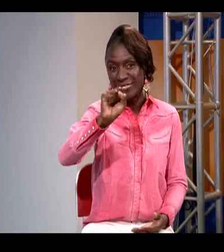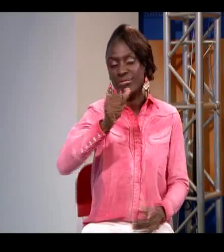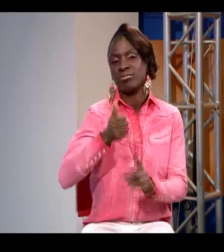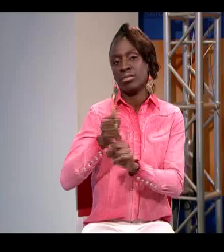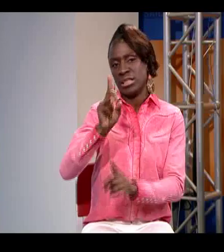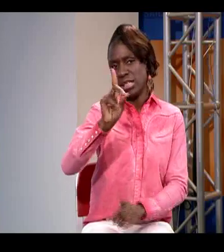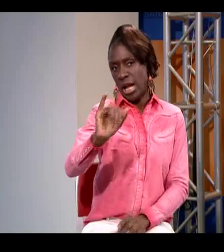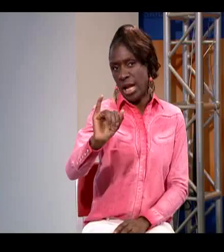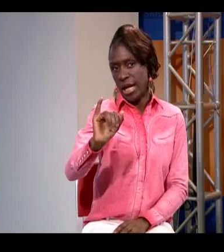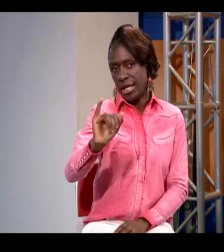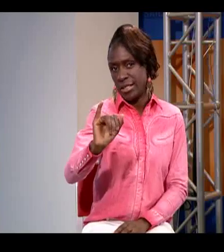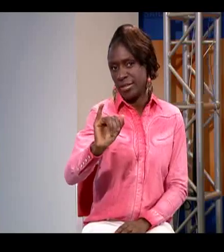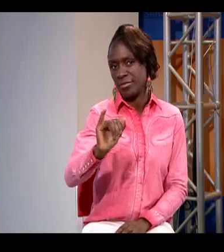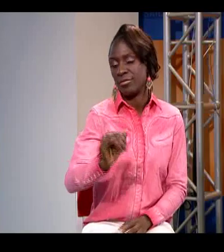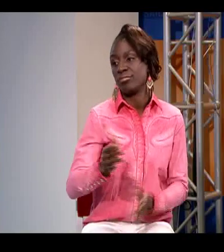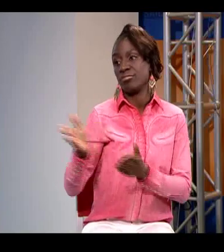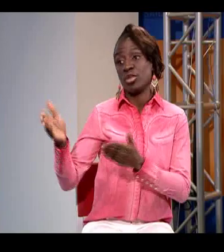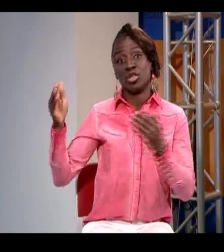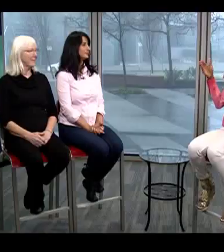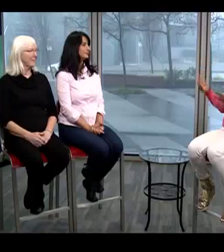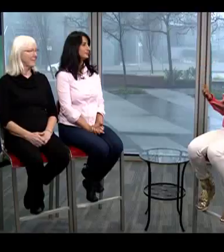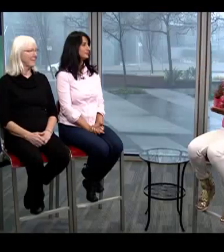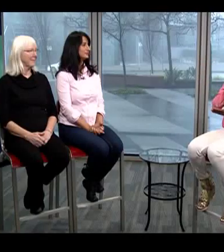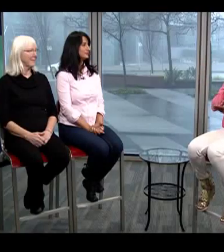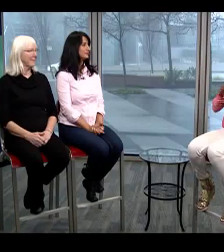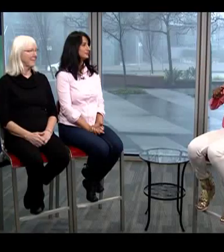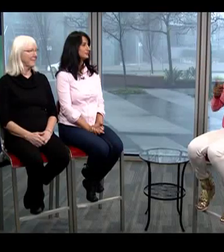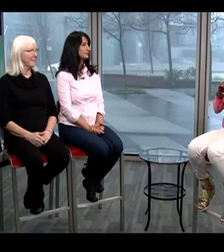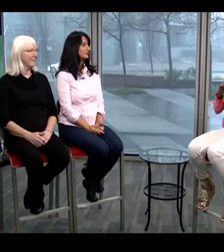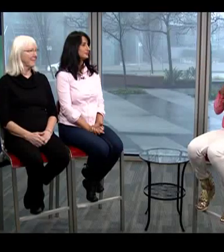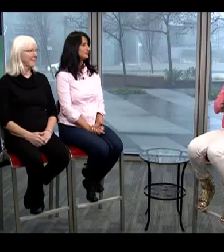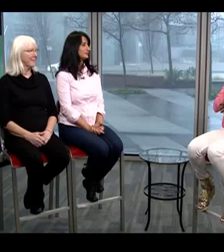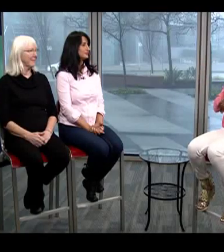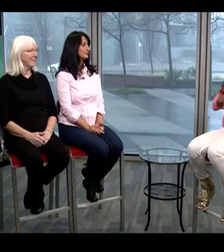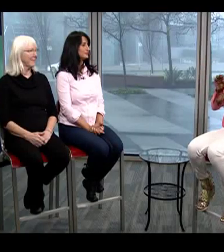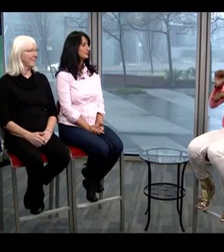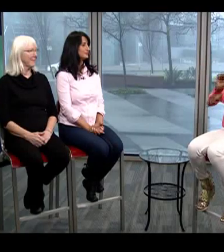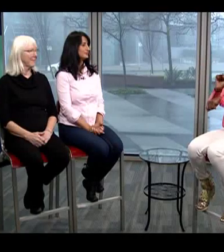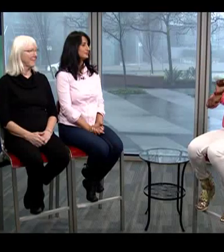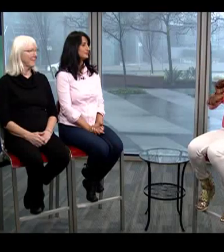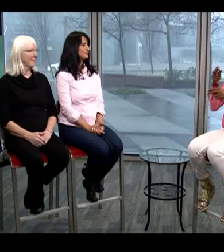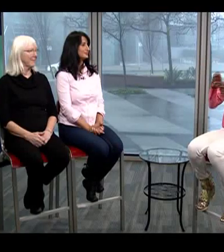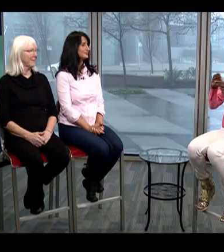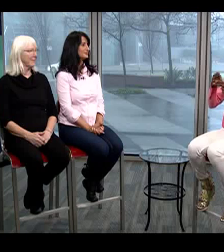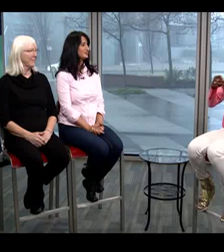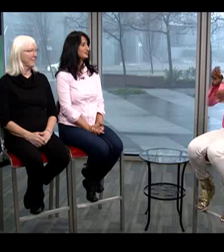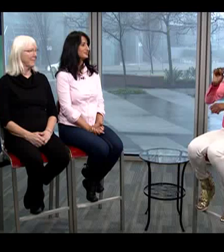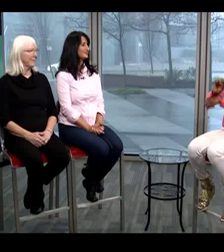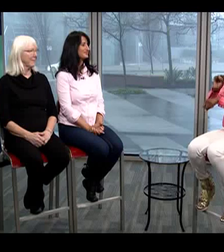who is our Deaf interpreter for our episode and then this is my friend and my employment counsellor